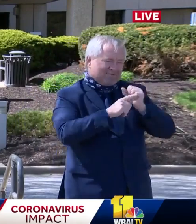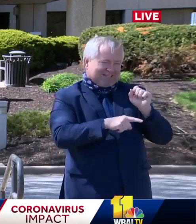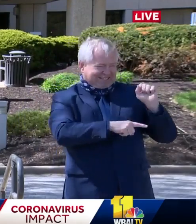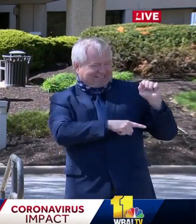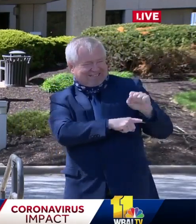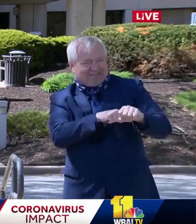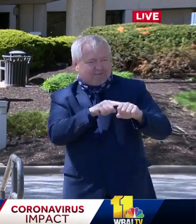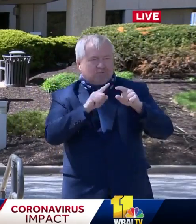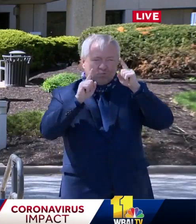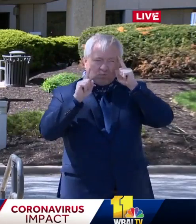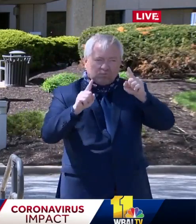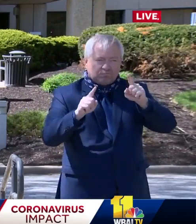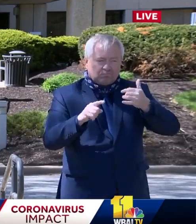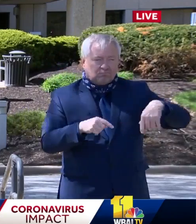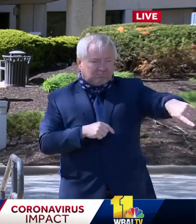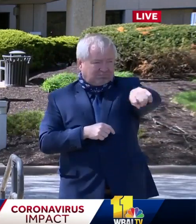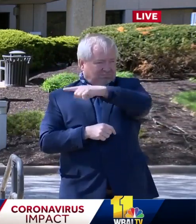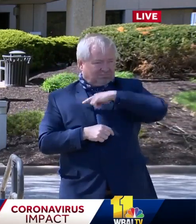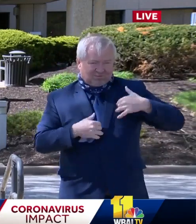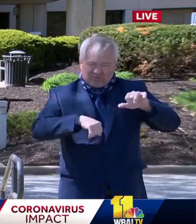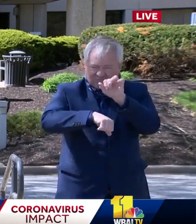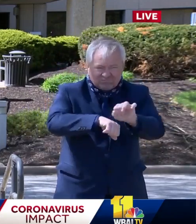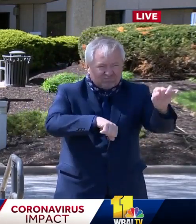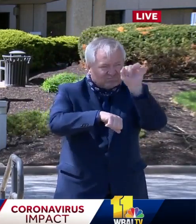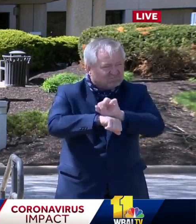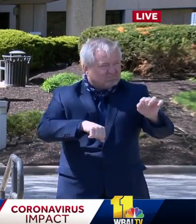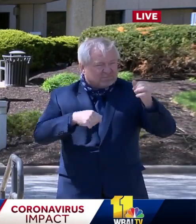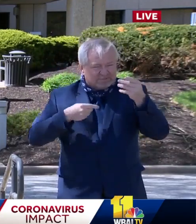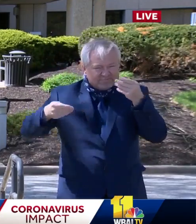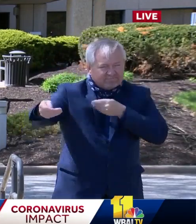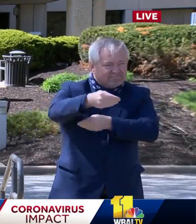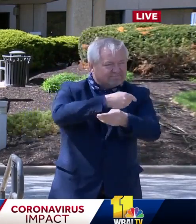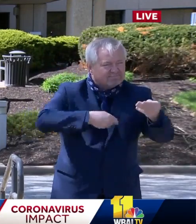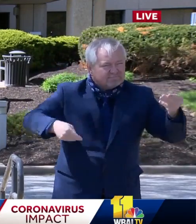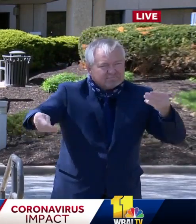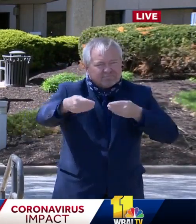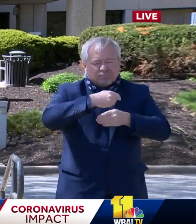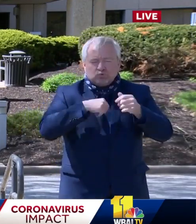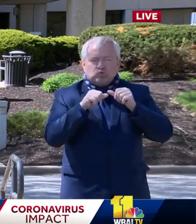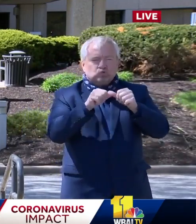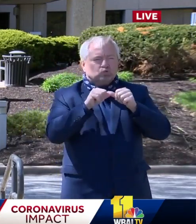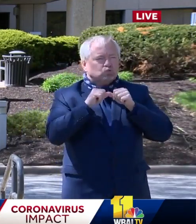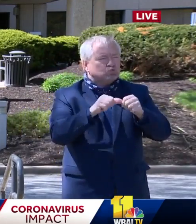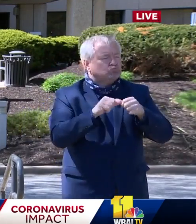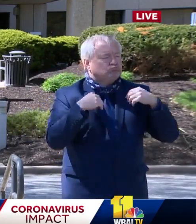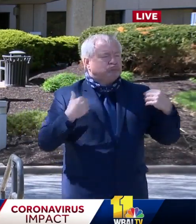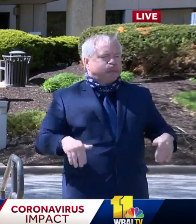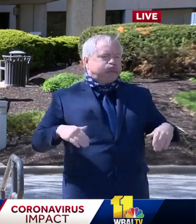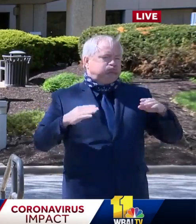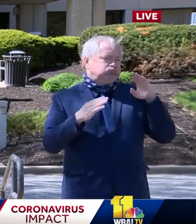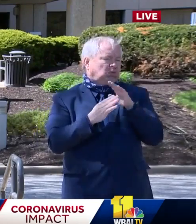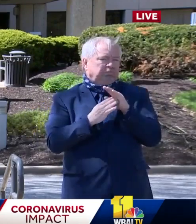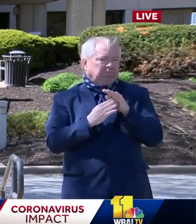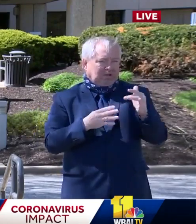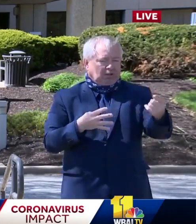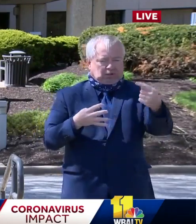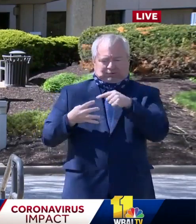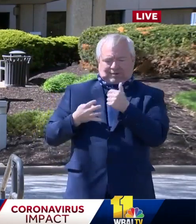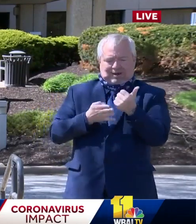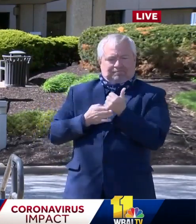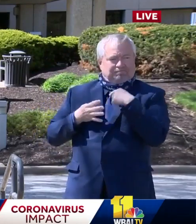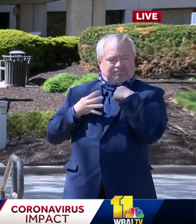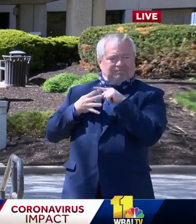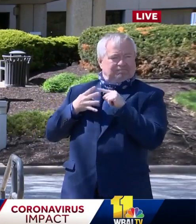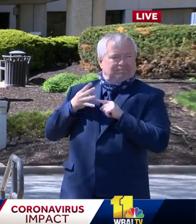team has been working hard and making incredible project progress on all four of these necessary building blocks